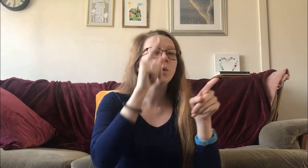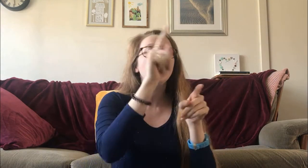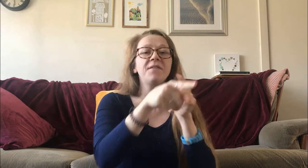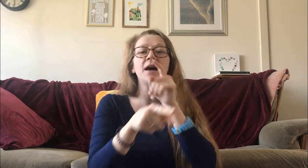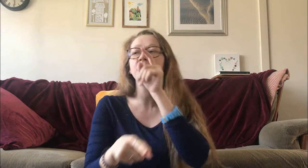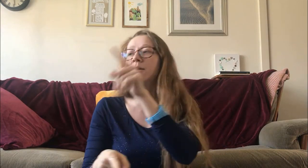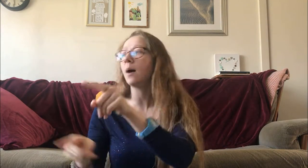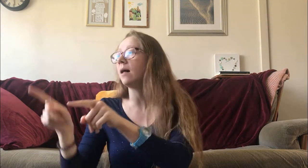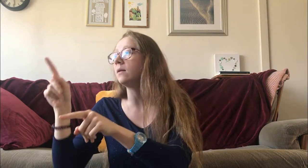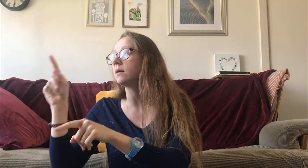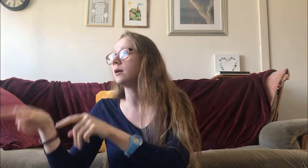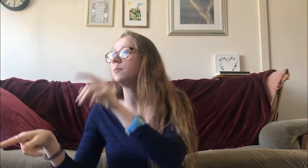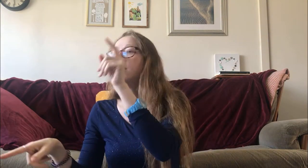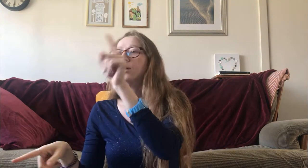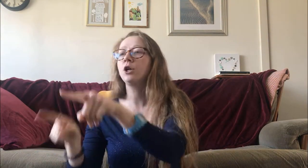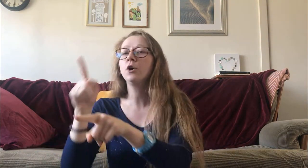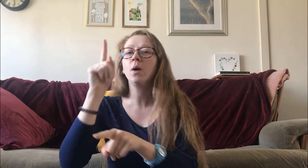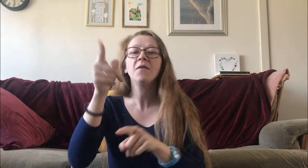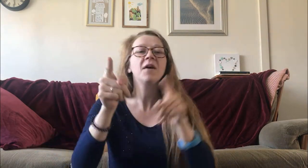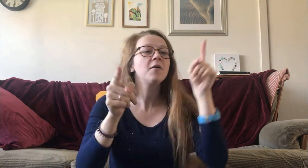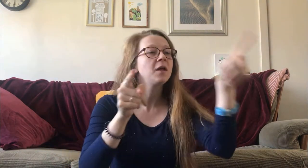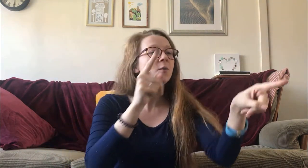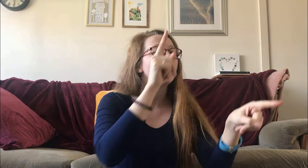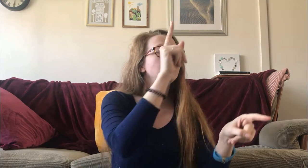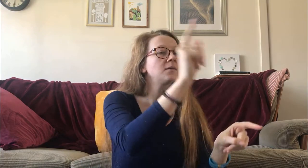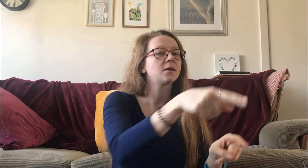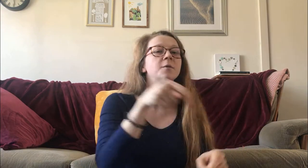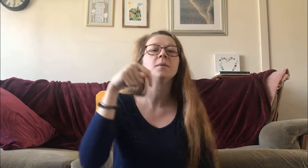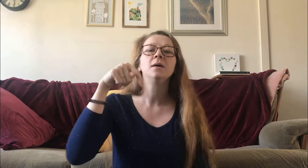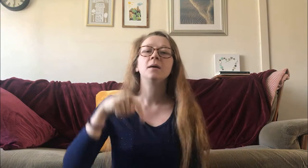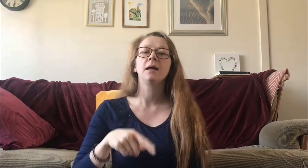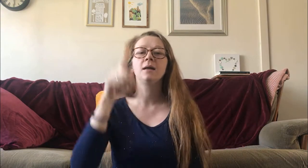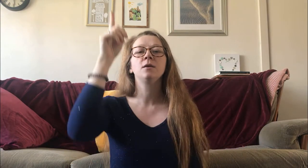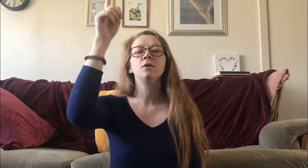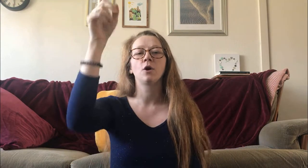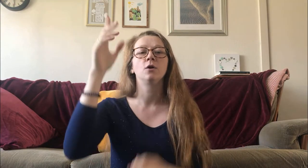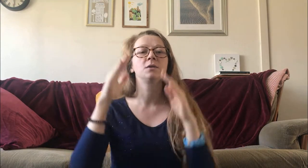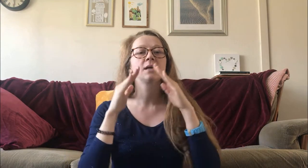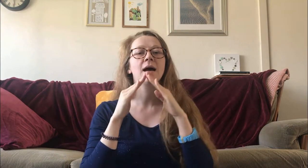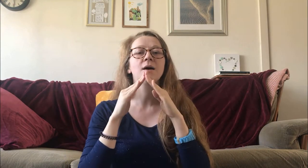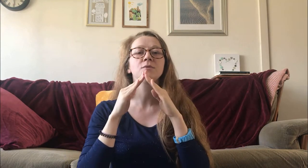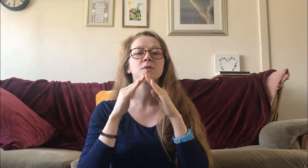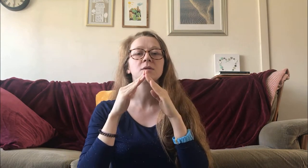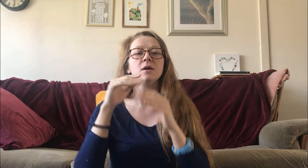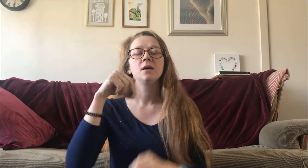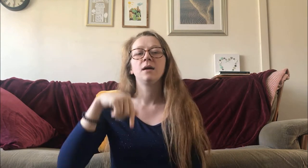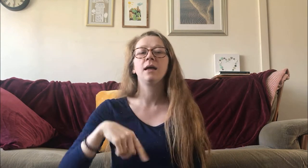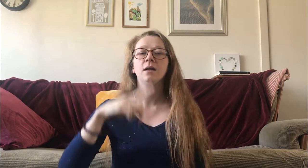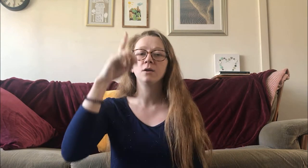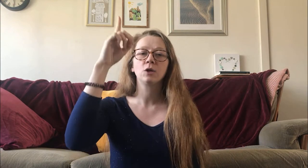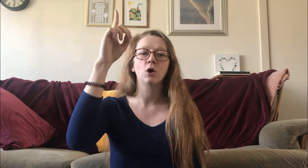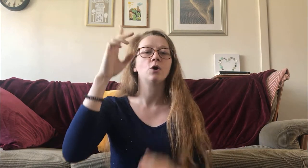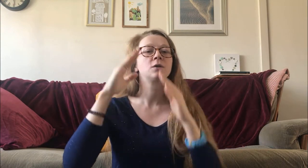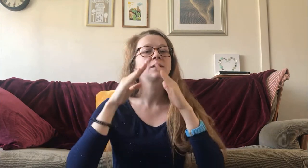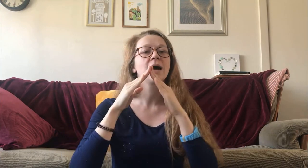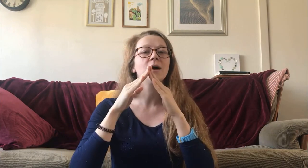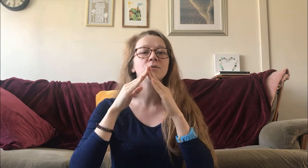are very welcome. You are very welcome. In God's house. In God's house.